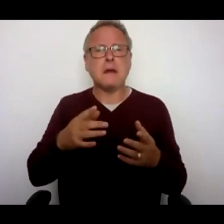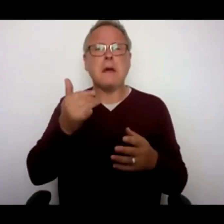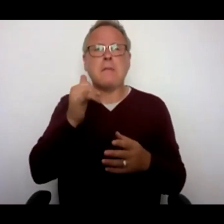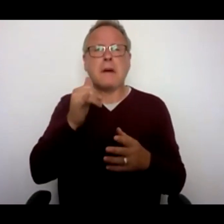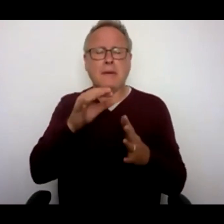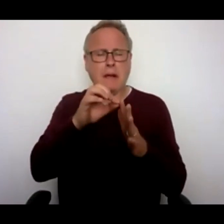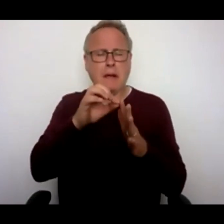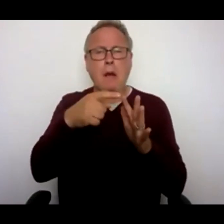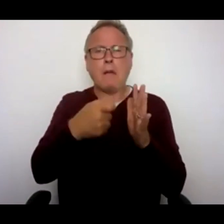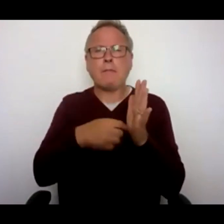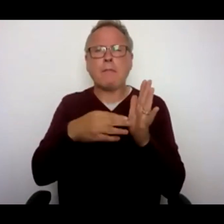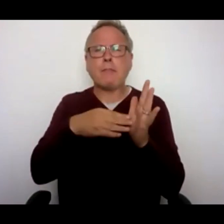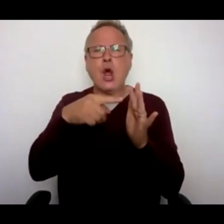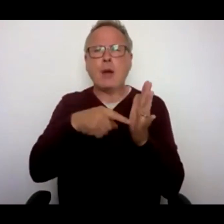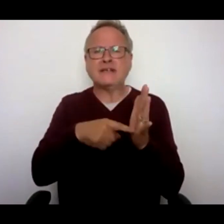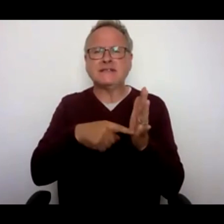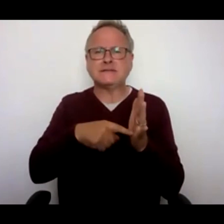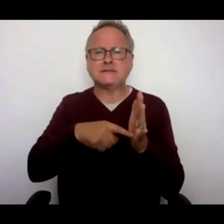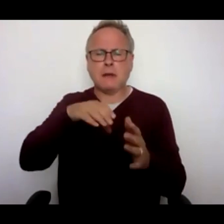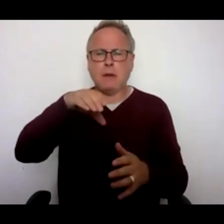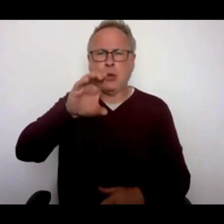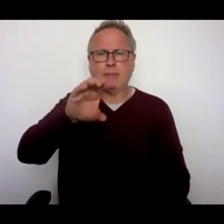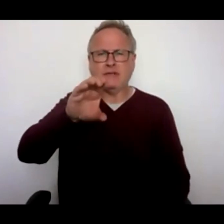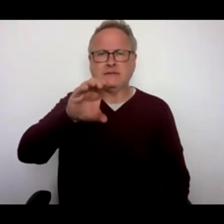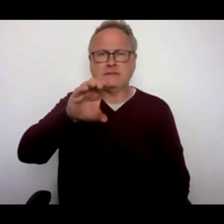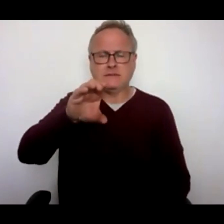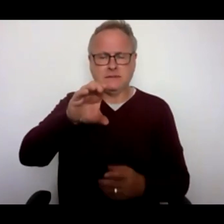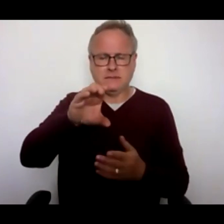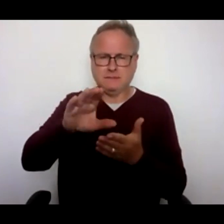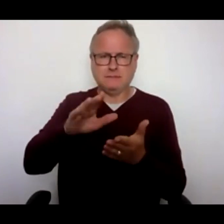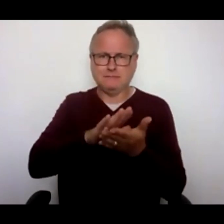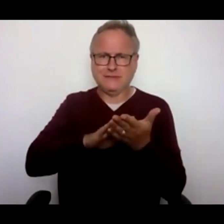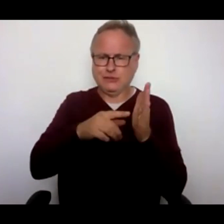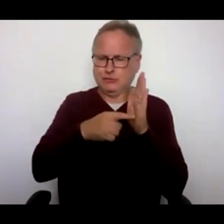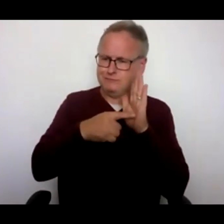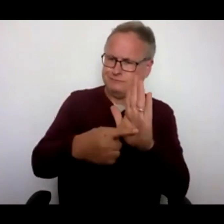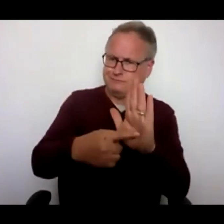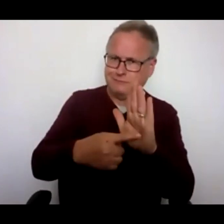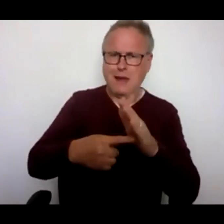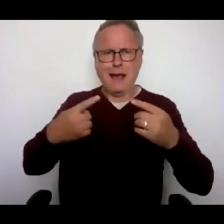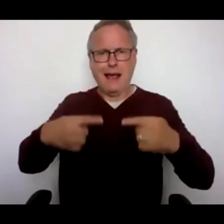A permit is a parcel card to show someone can drive into the city centre.